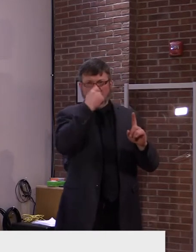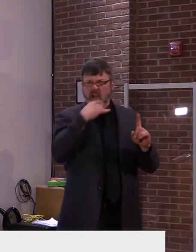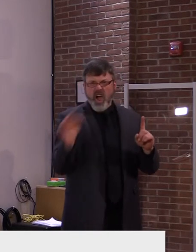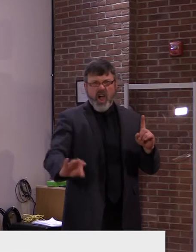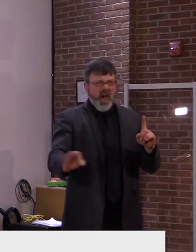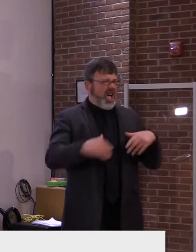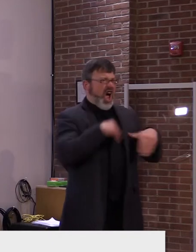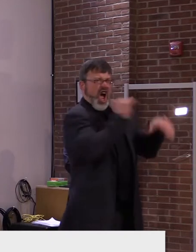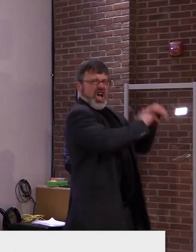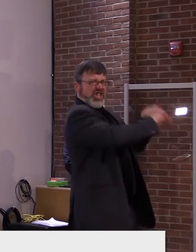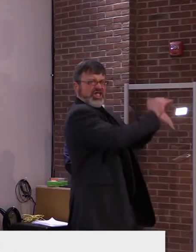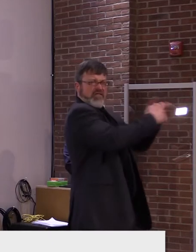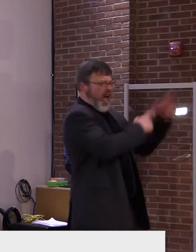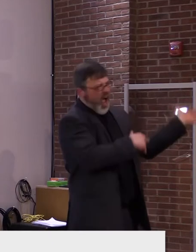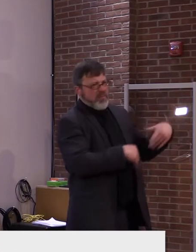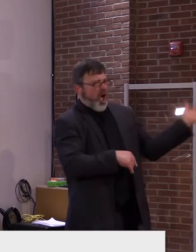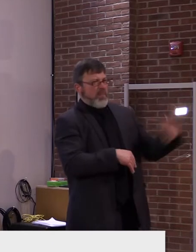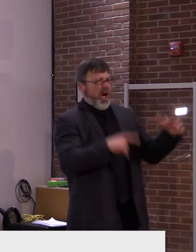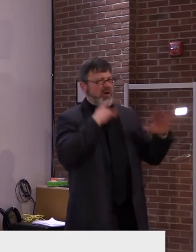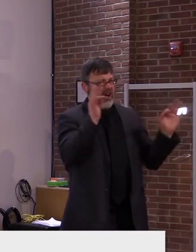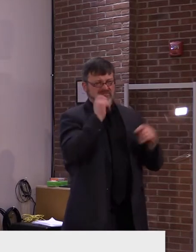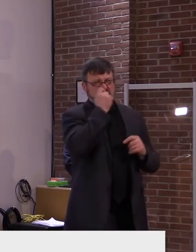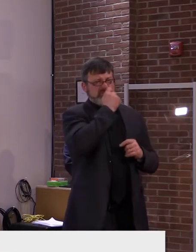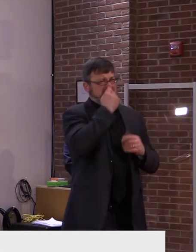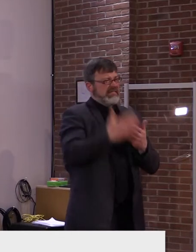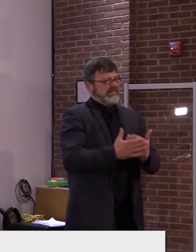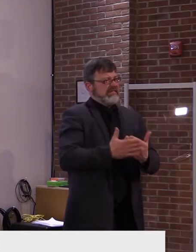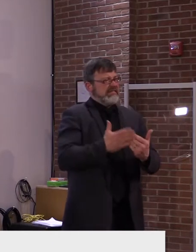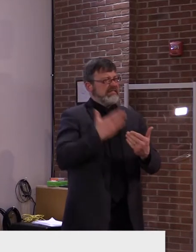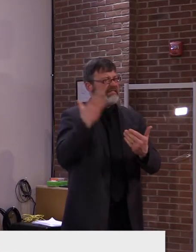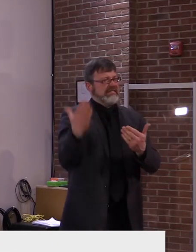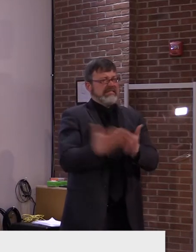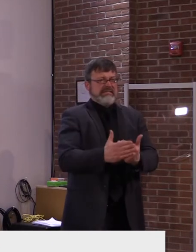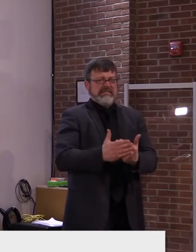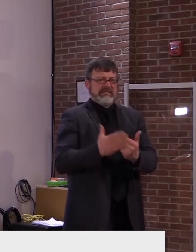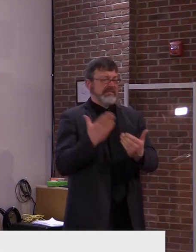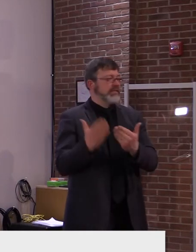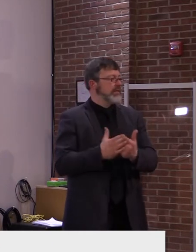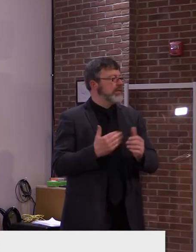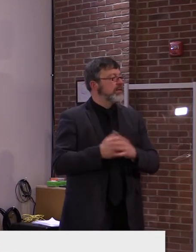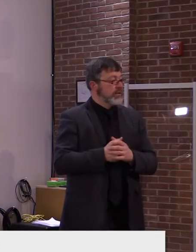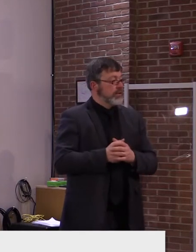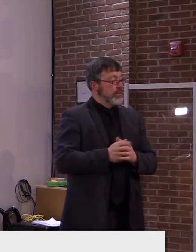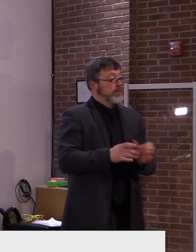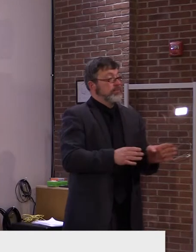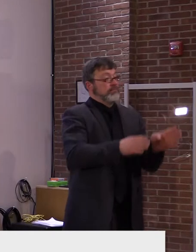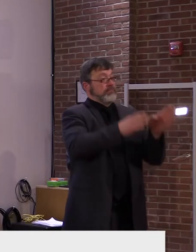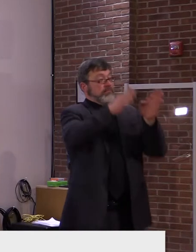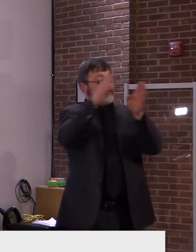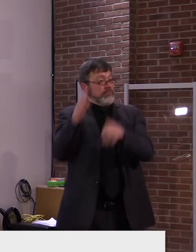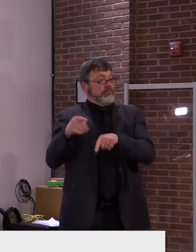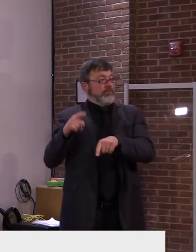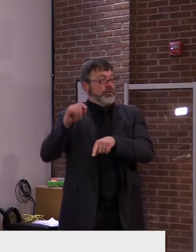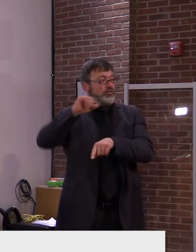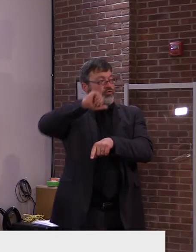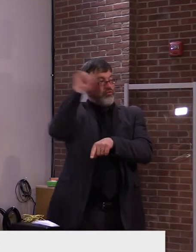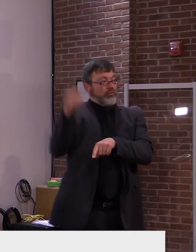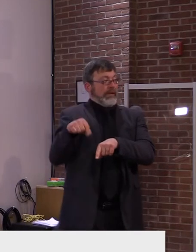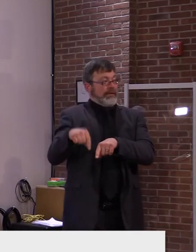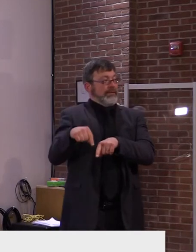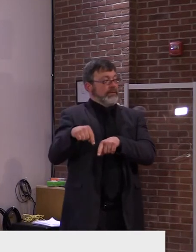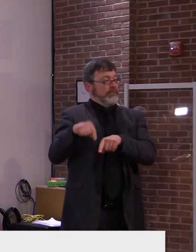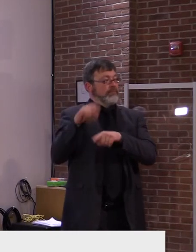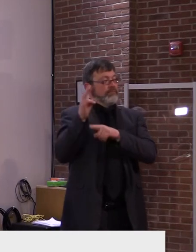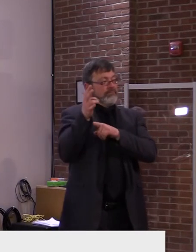Stratton, through another great partner, Stratton Mountain Urgent Care, 79 people were tested through PCR testing.